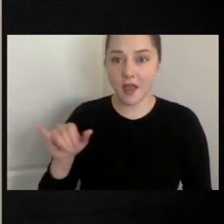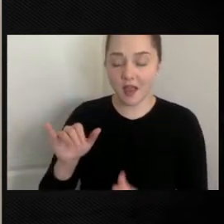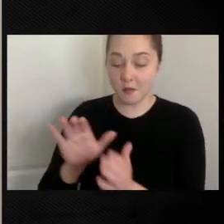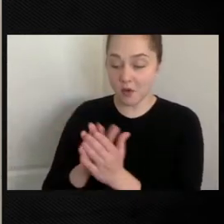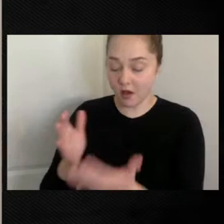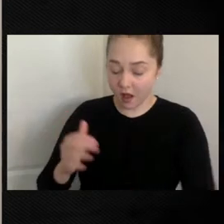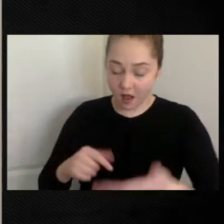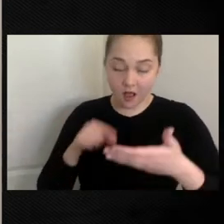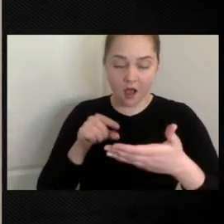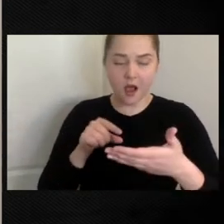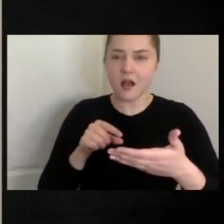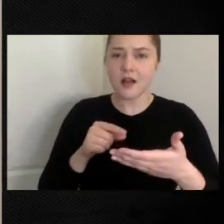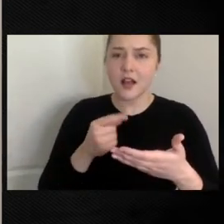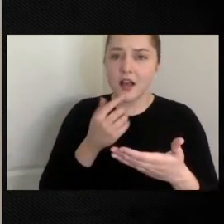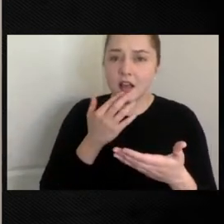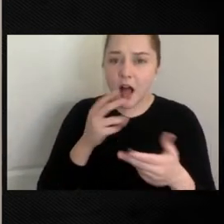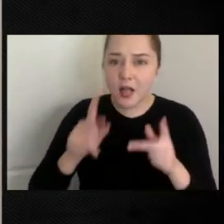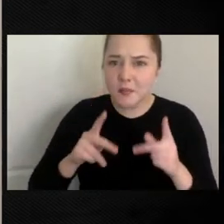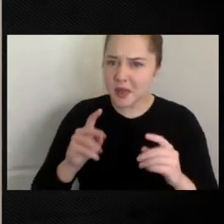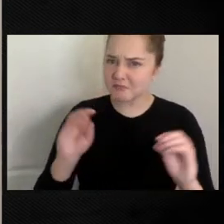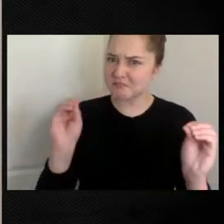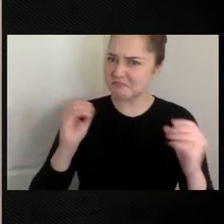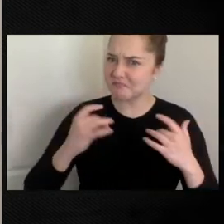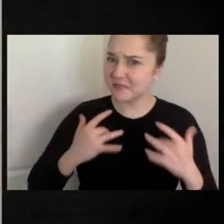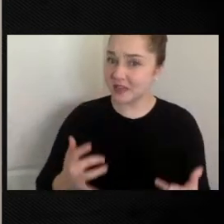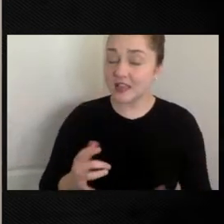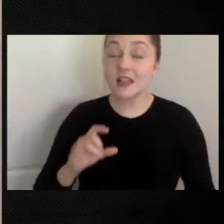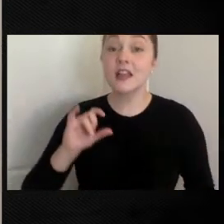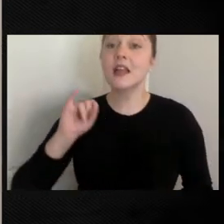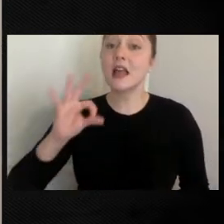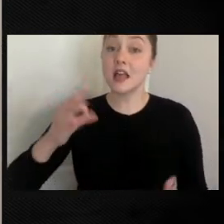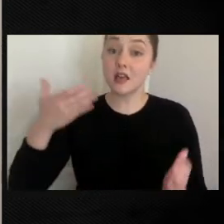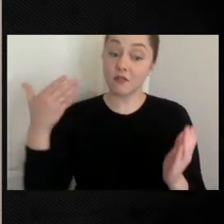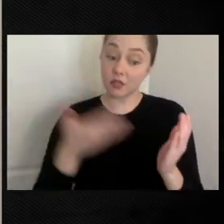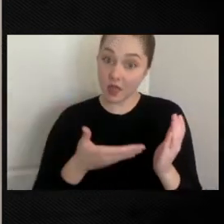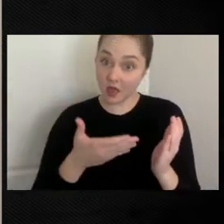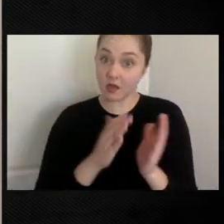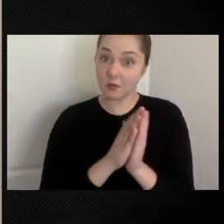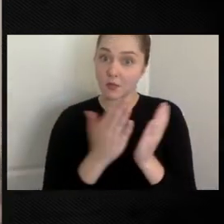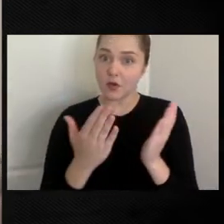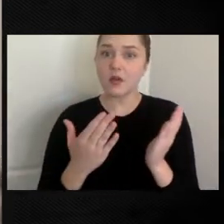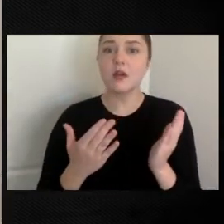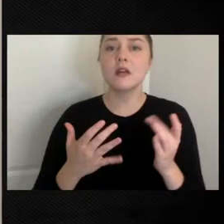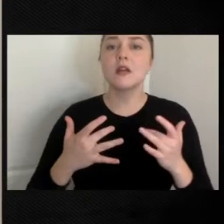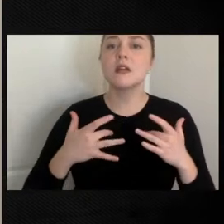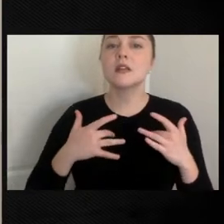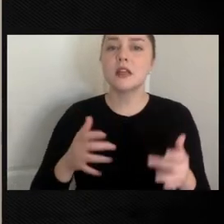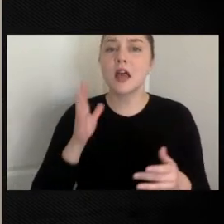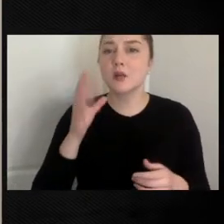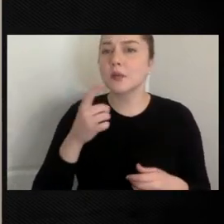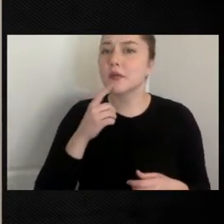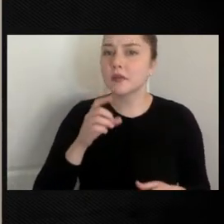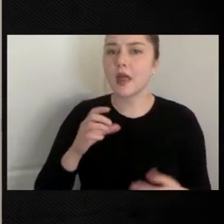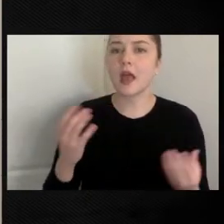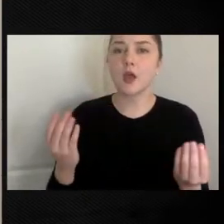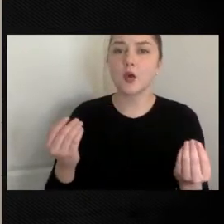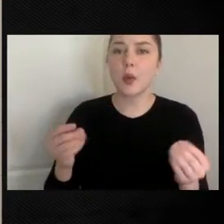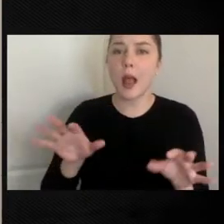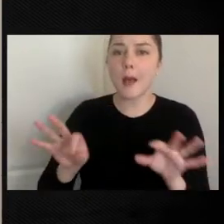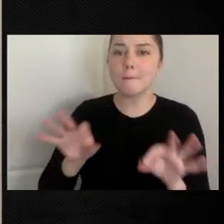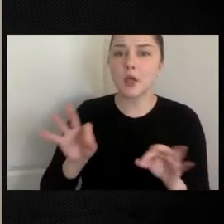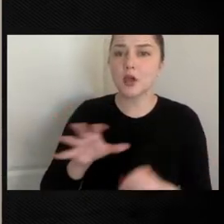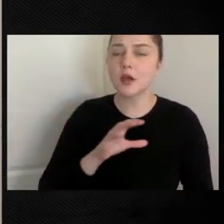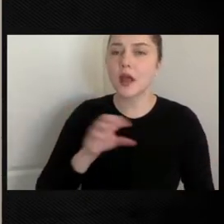color. If they are portrayed, if we are portrayed, the caption says crab picker and oyster shucker.